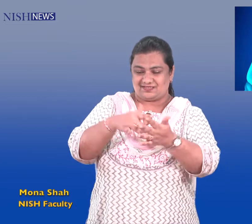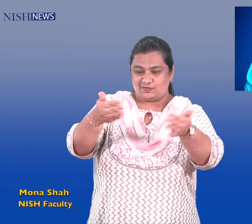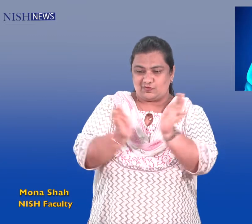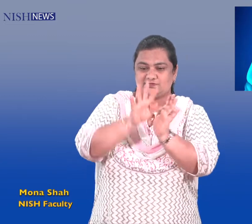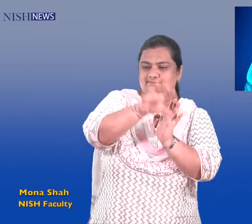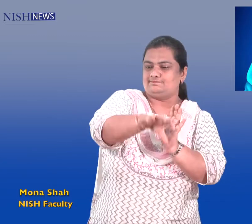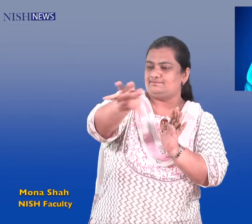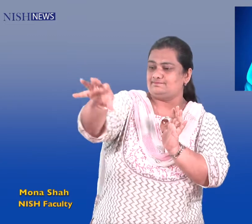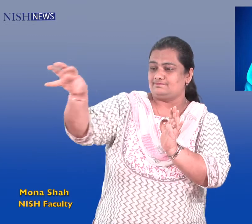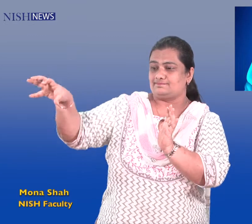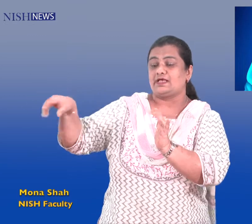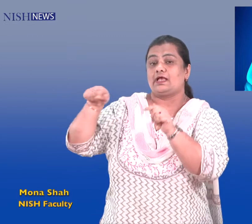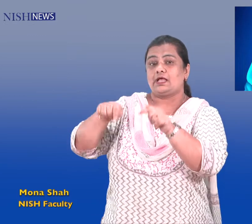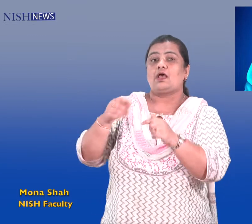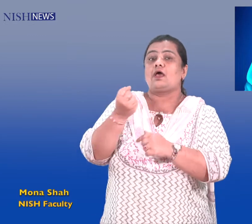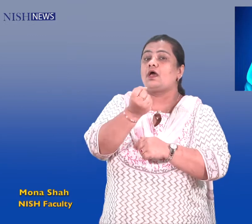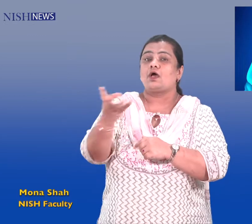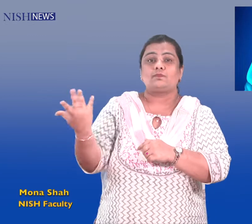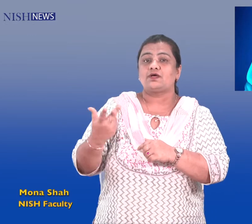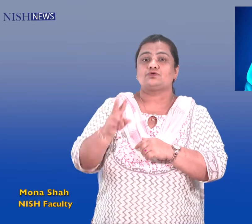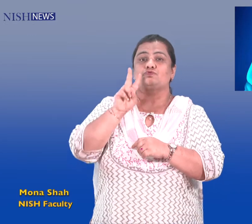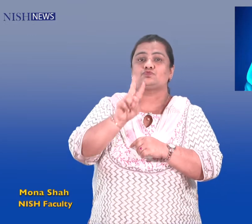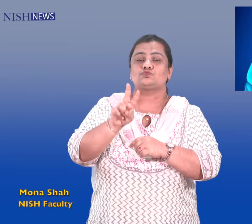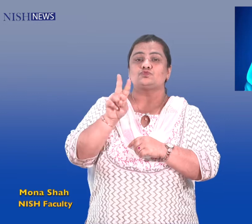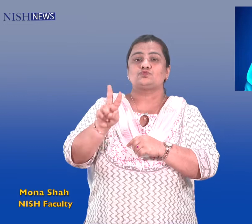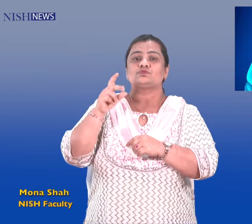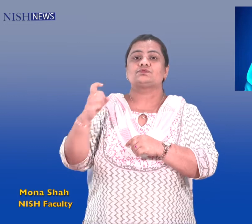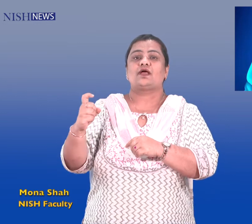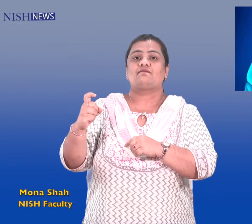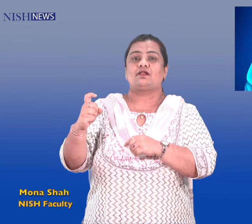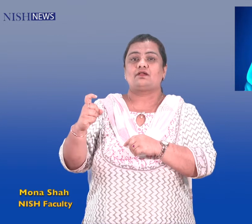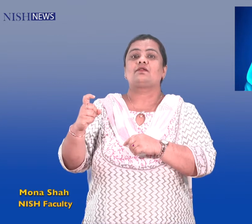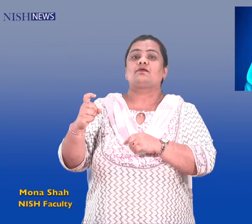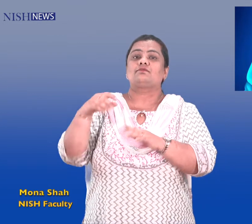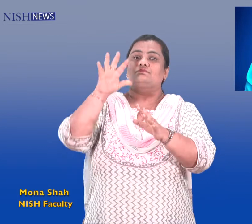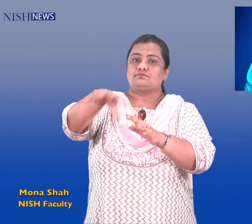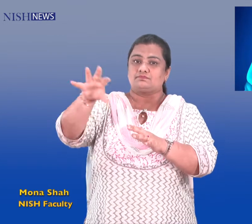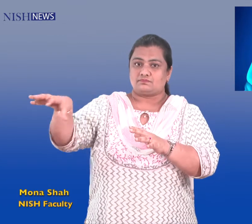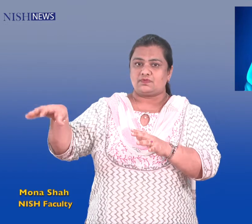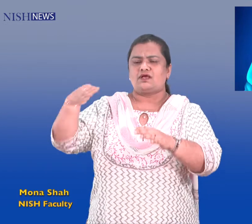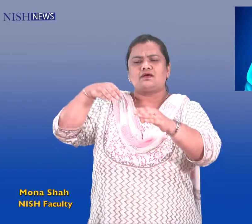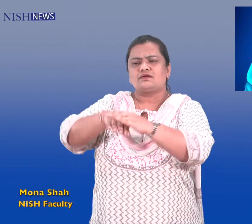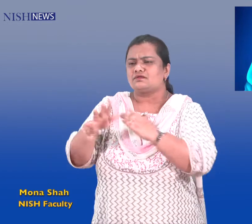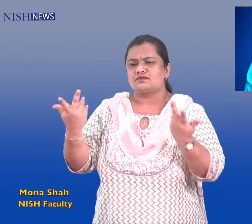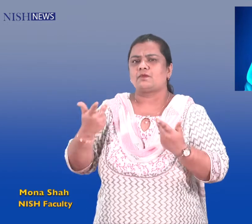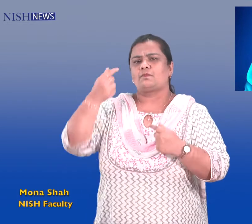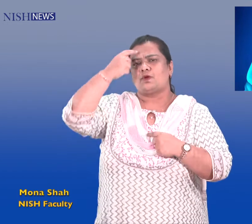It also includes help for tobacco cessation as well as counselling services to help the patients come